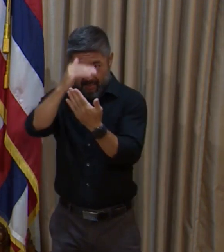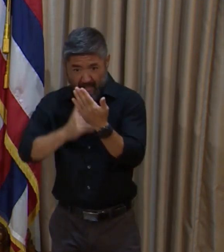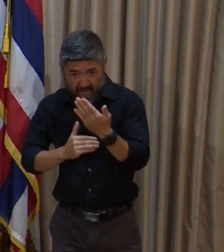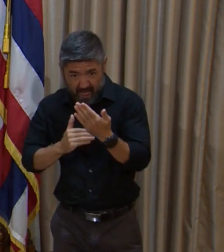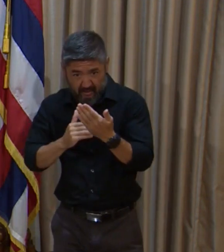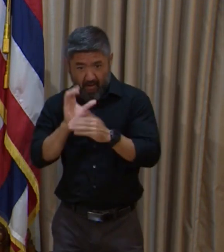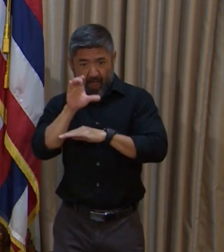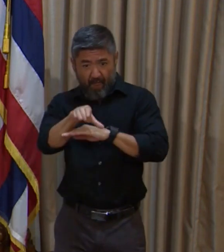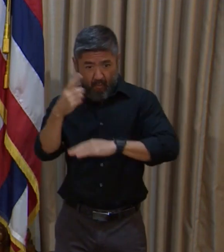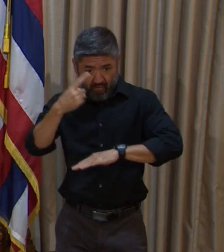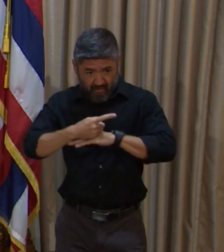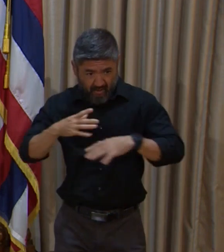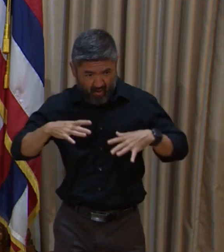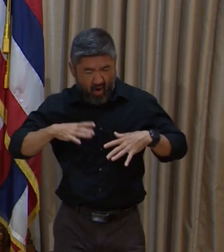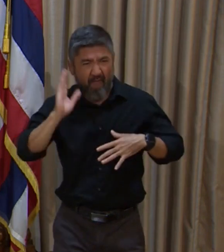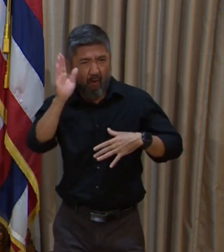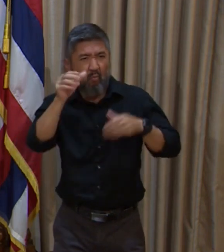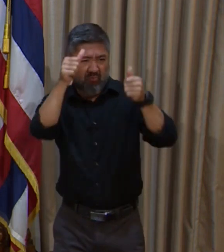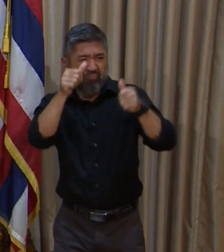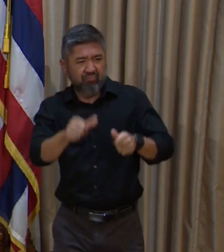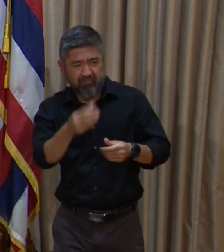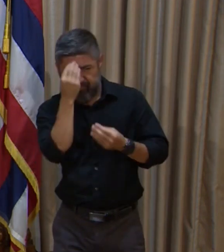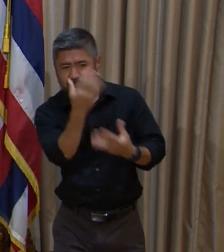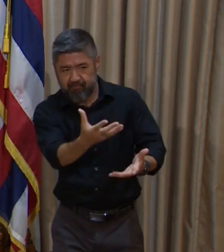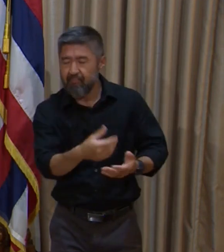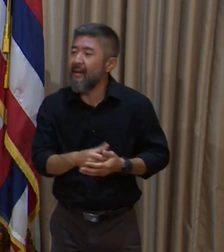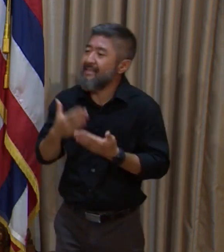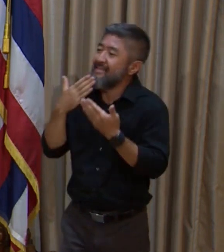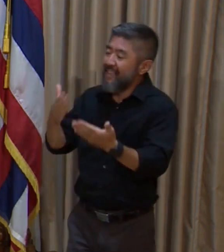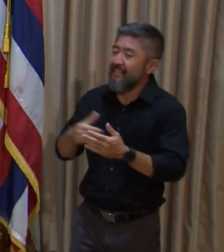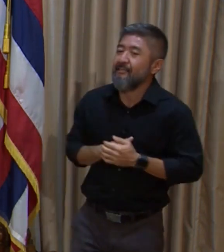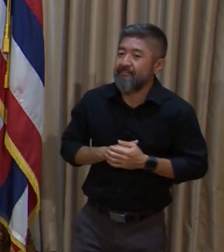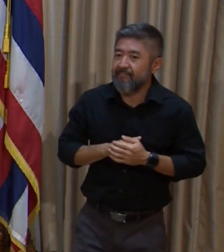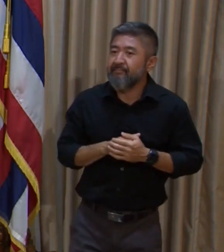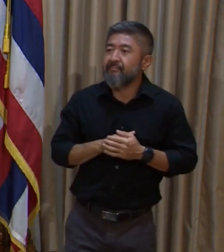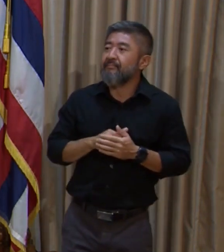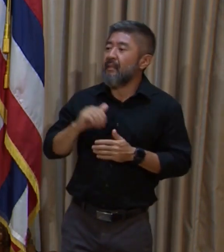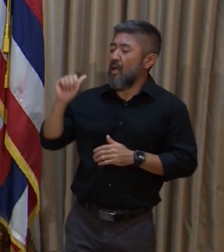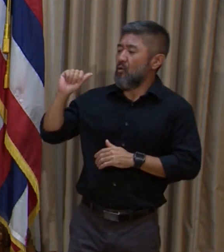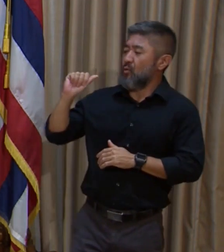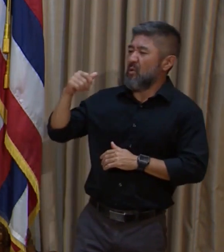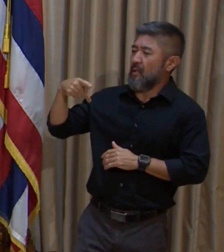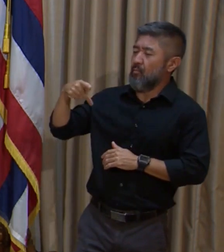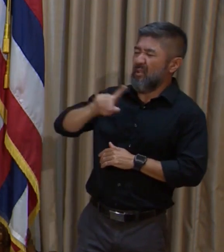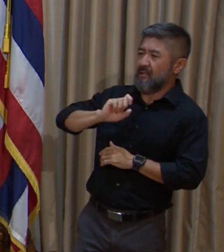Thank you. would appreciate that. Thanks, Dan. Audrey McEvoy, Associated Press. Audrey?